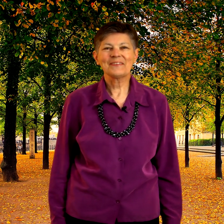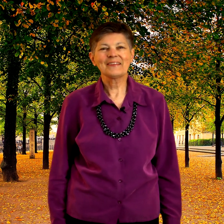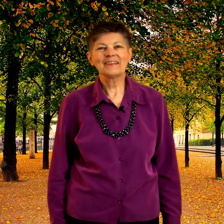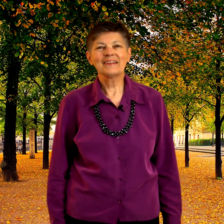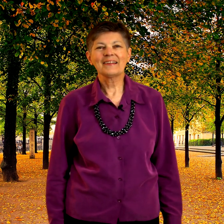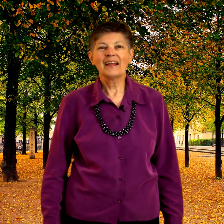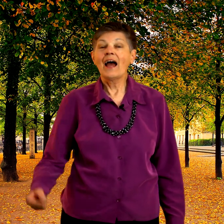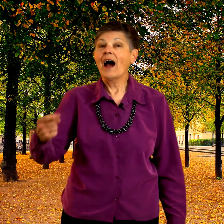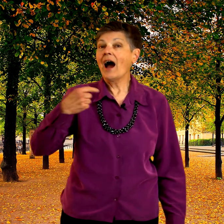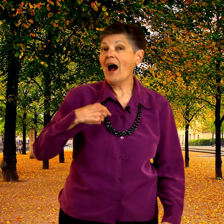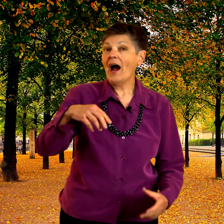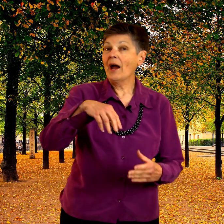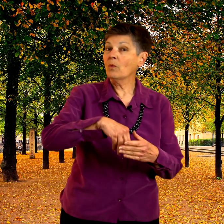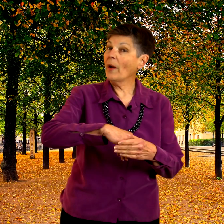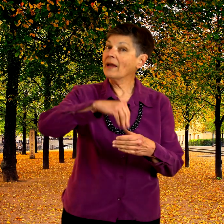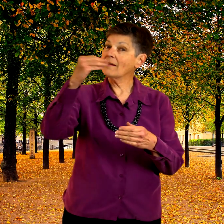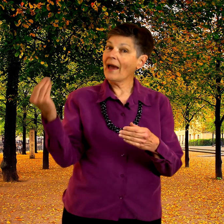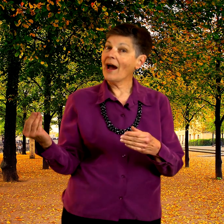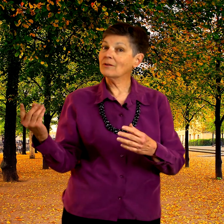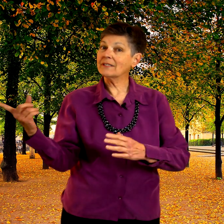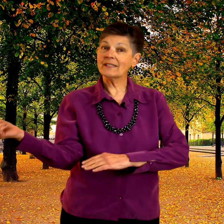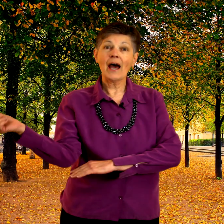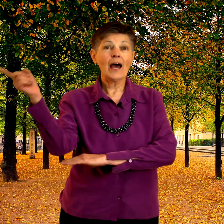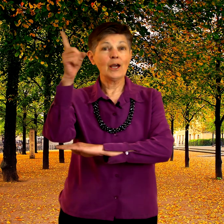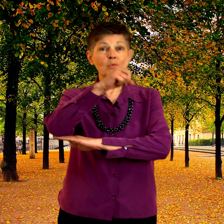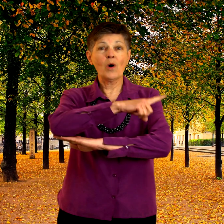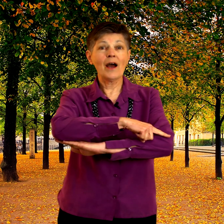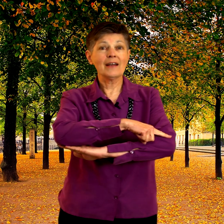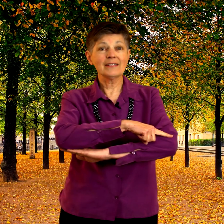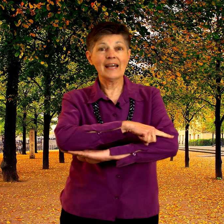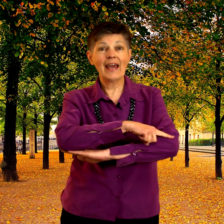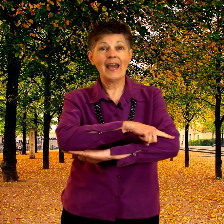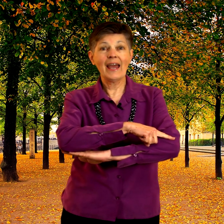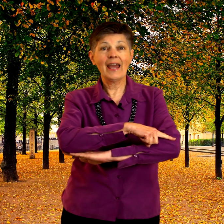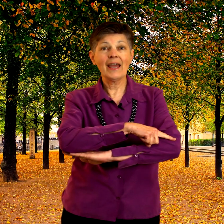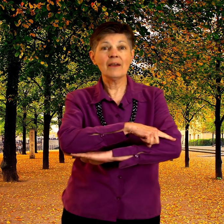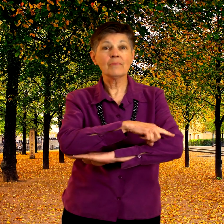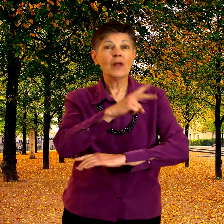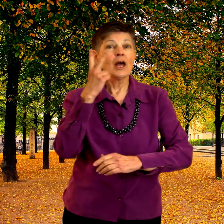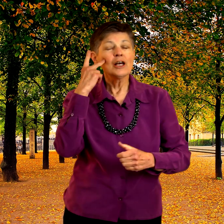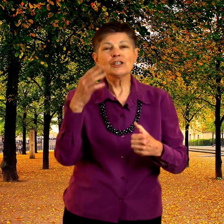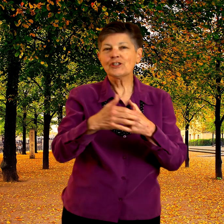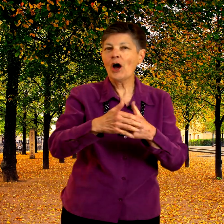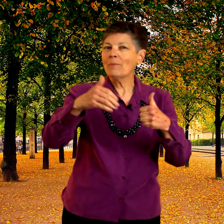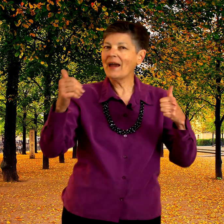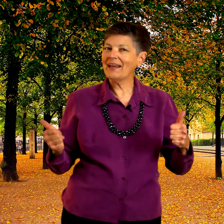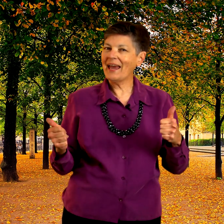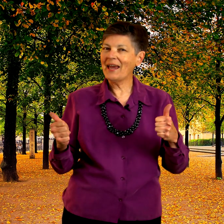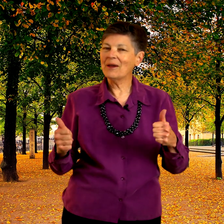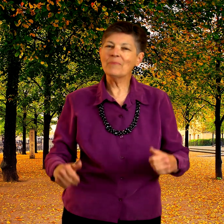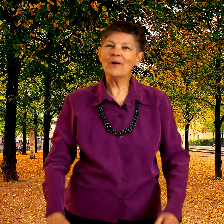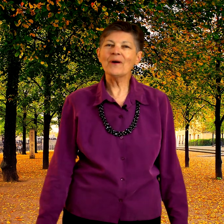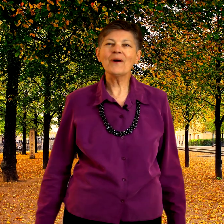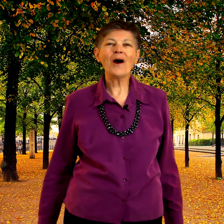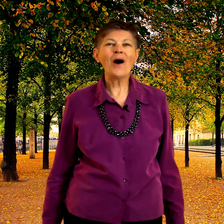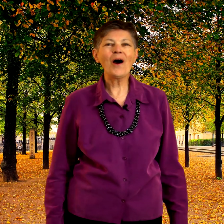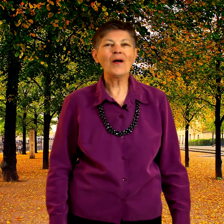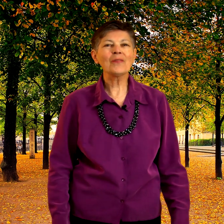i went outside one day saw my neighbor on